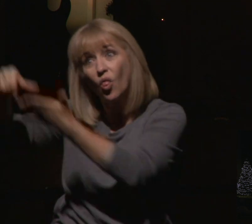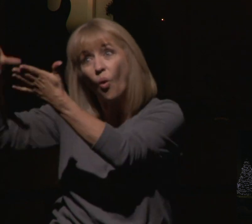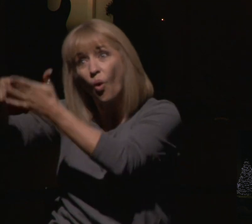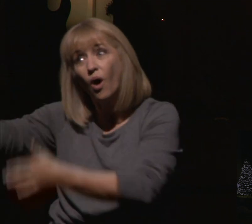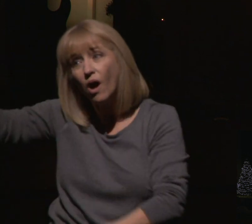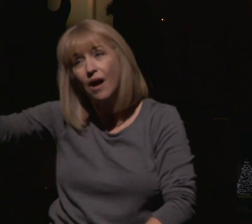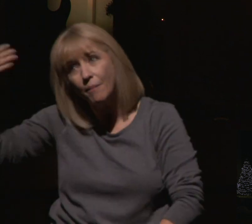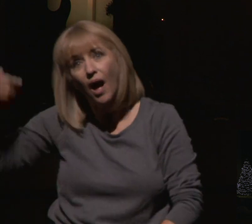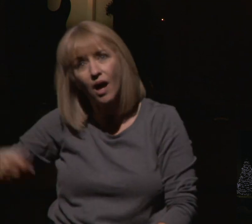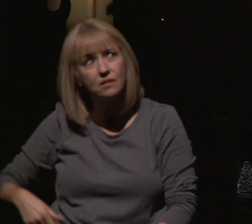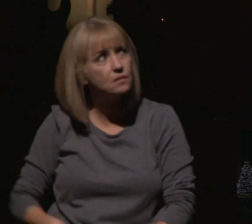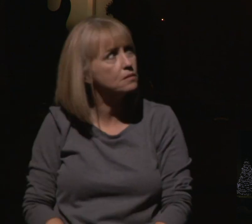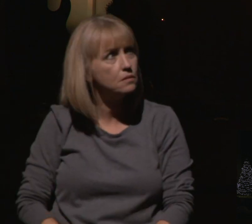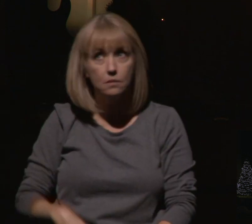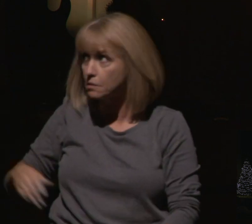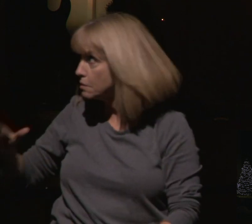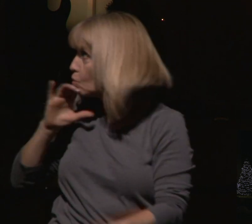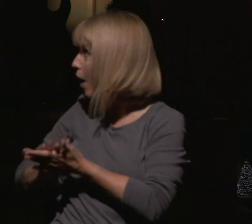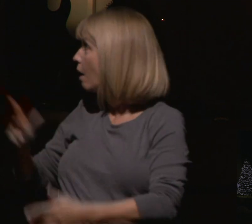Rachel!